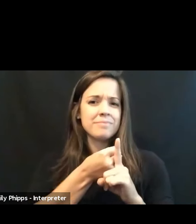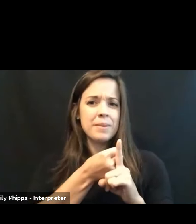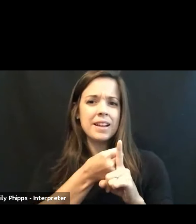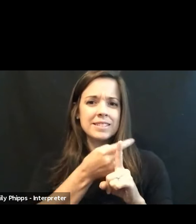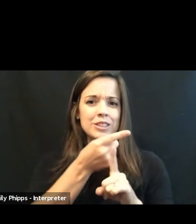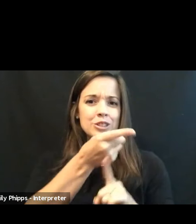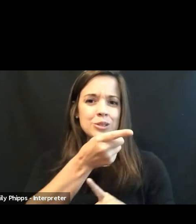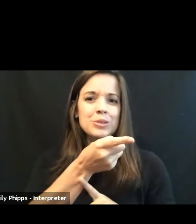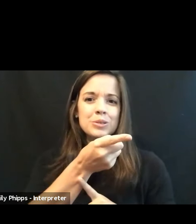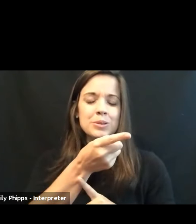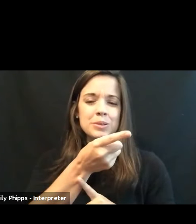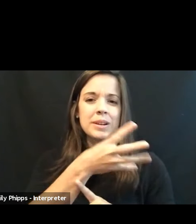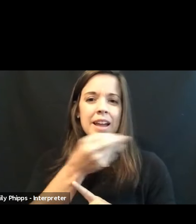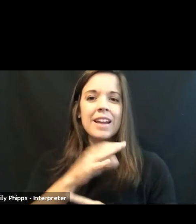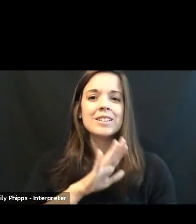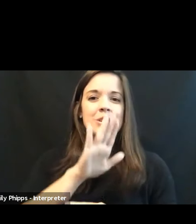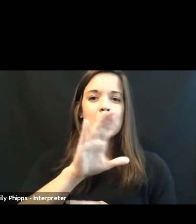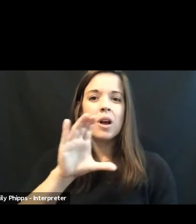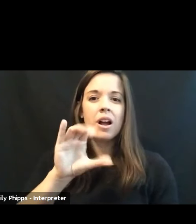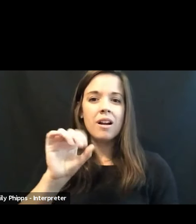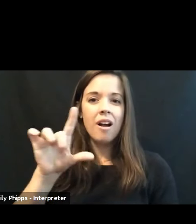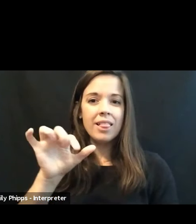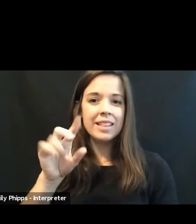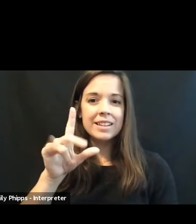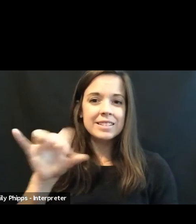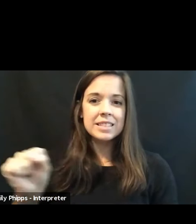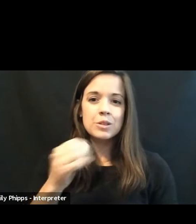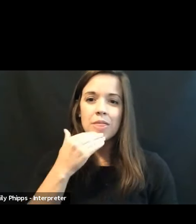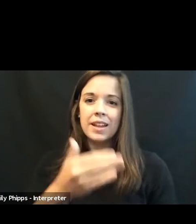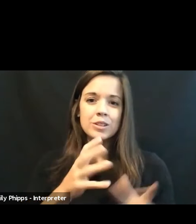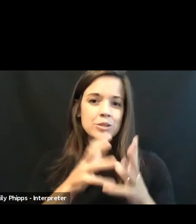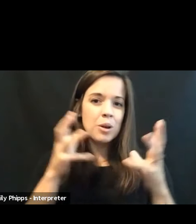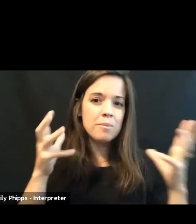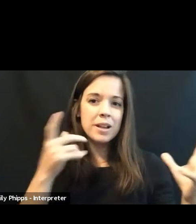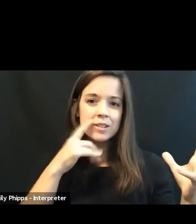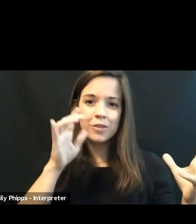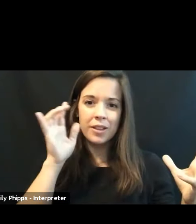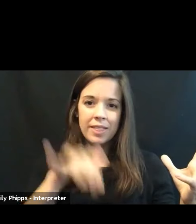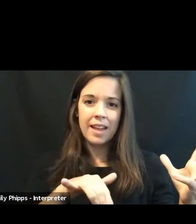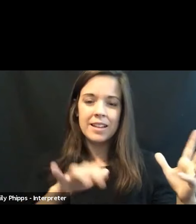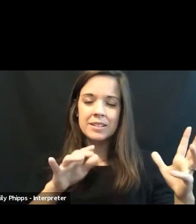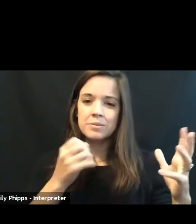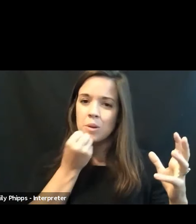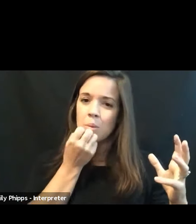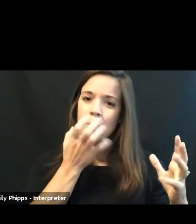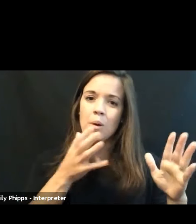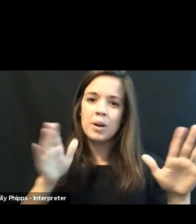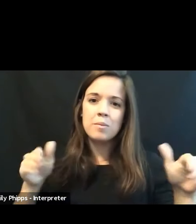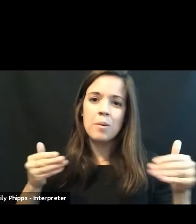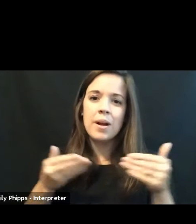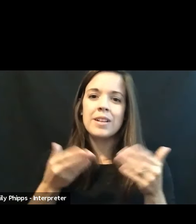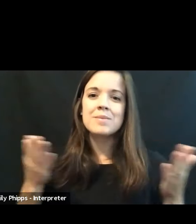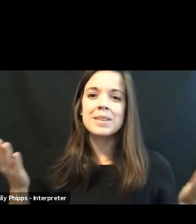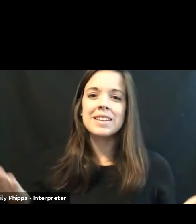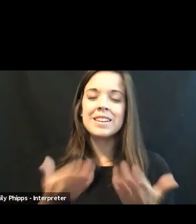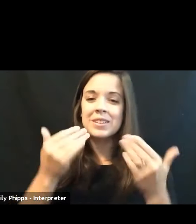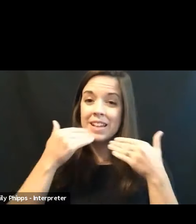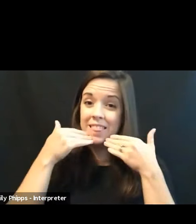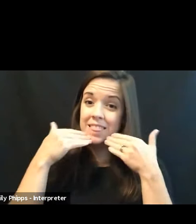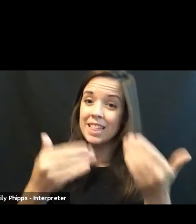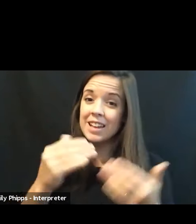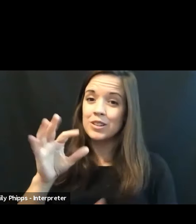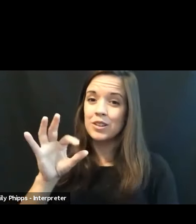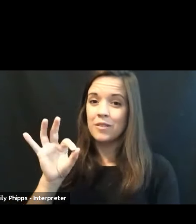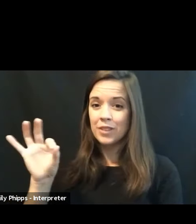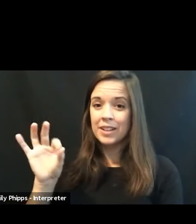to your colleagues. So, thank you so much for that warm welcome here. Thank you to the Franklin